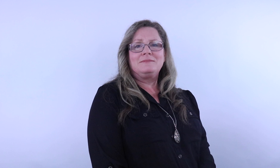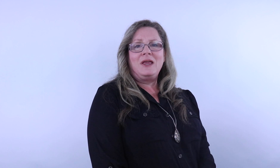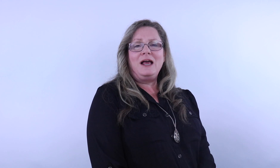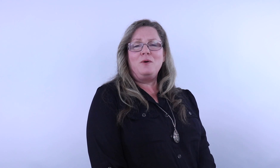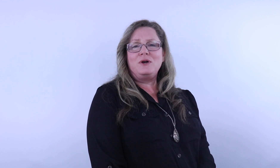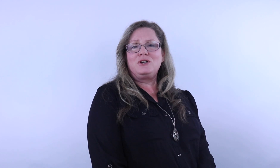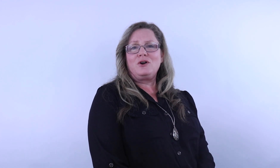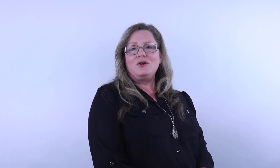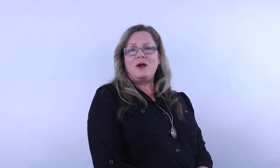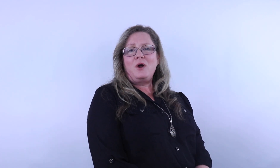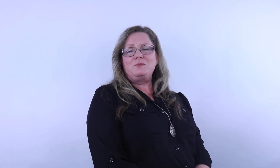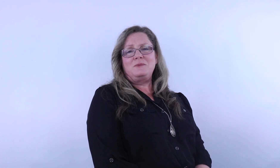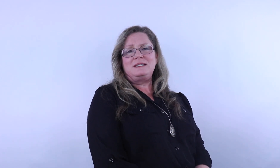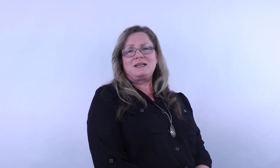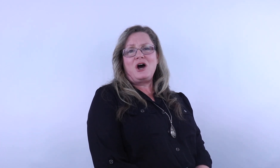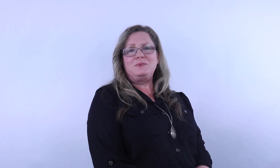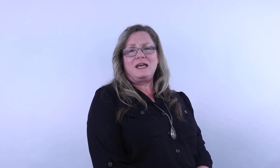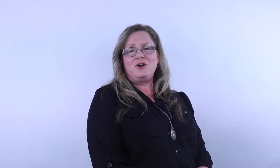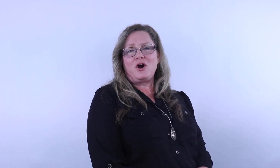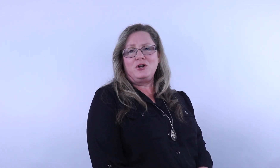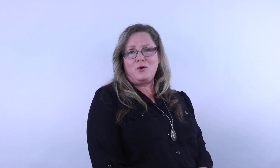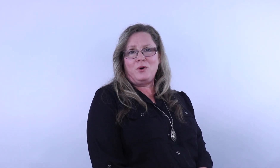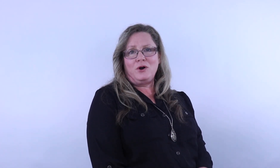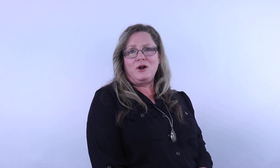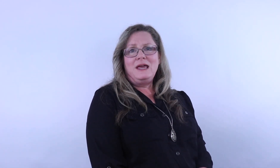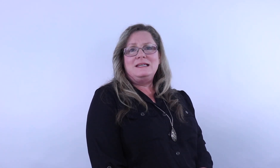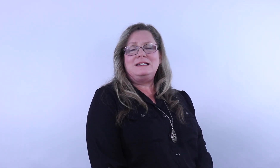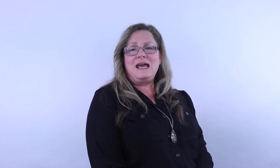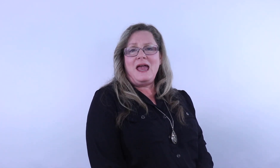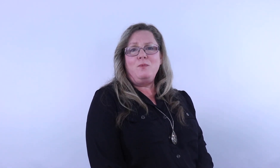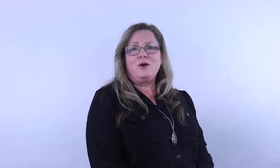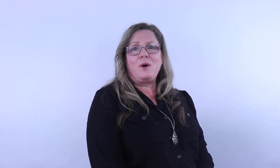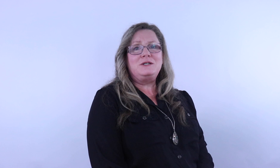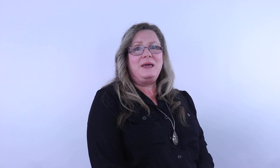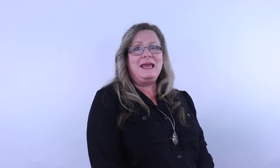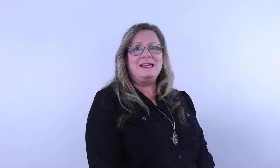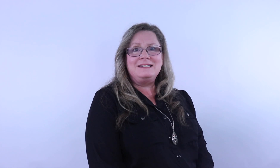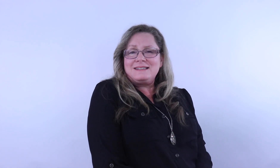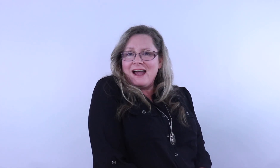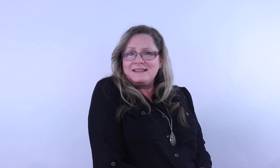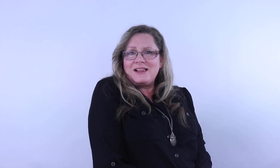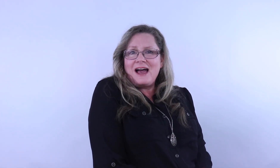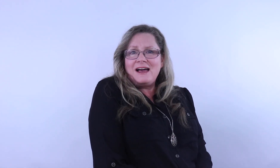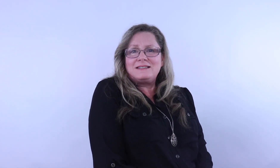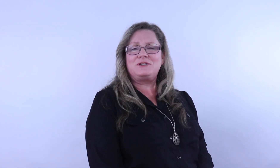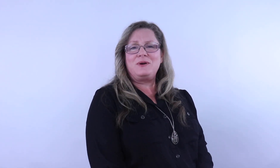Hello boys and girls and welcome to Mrs. Cobb's Kindergarten Corner. Today we are going to be in science class. I'm so